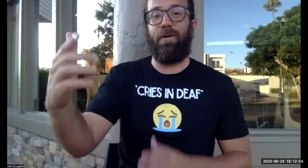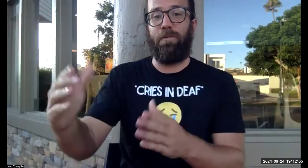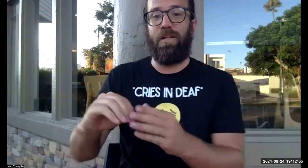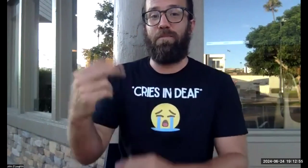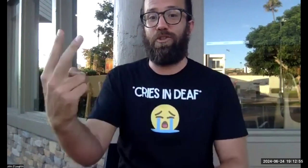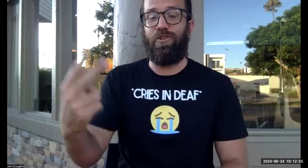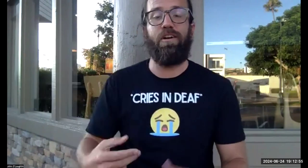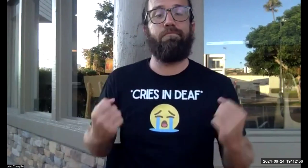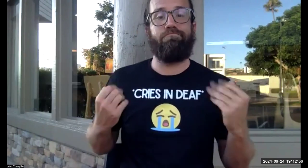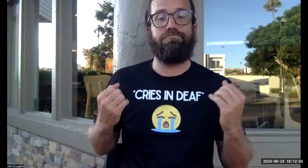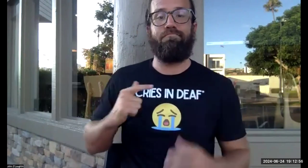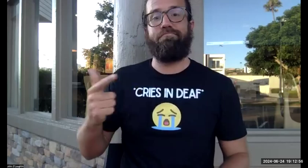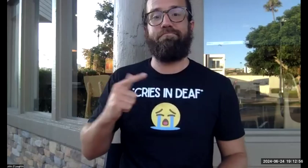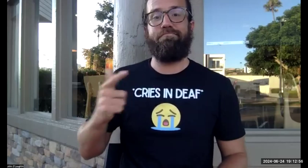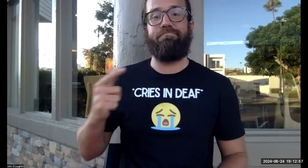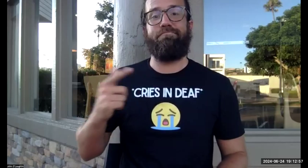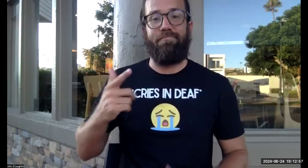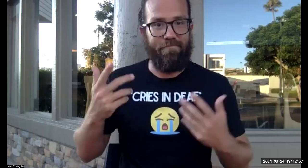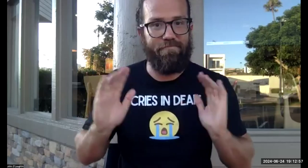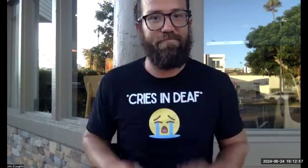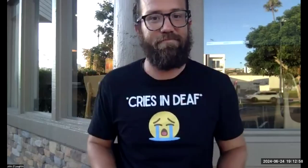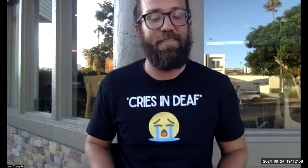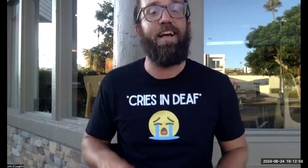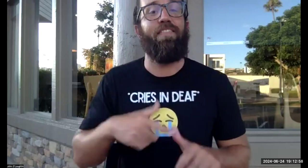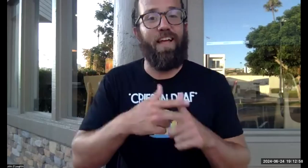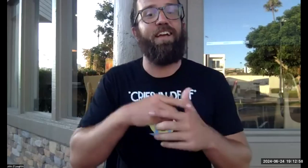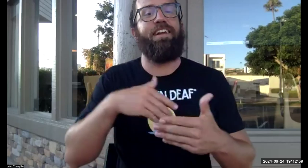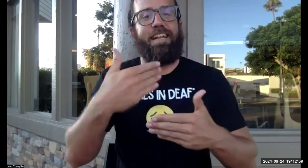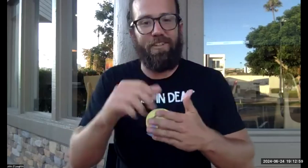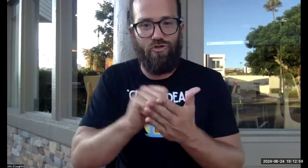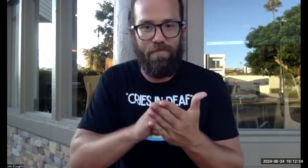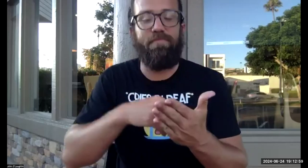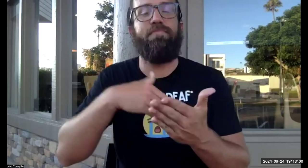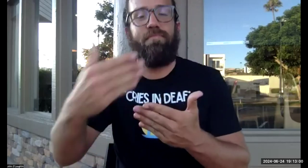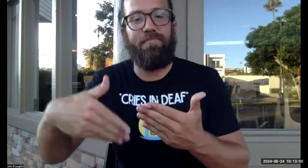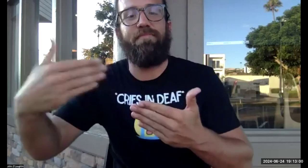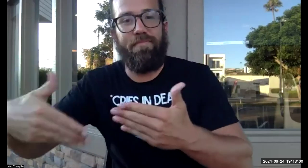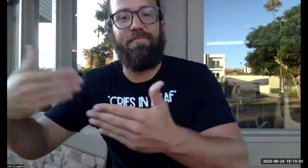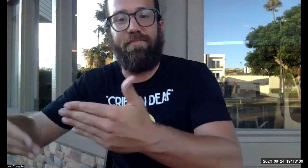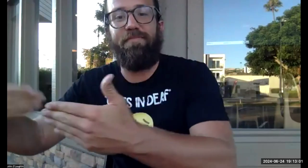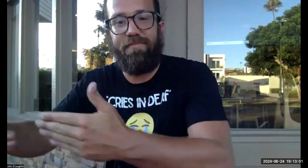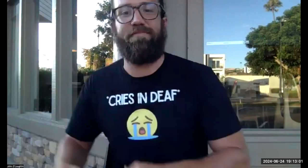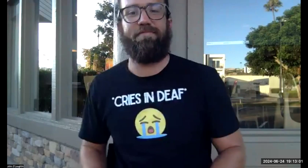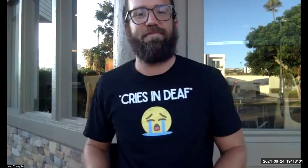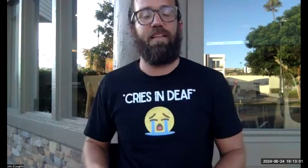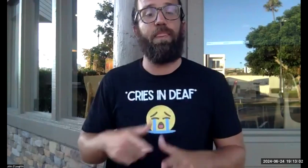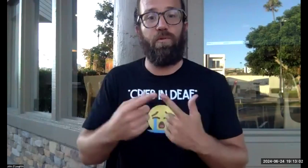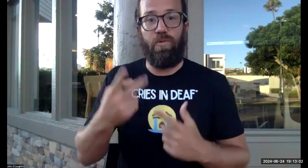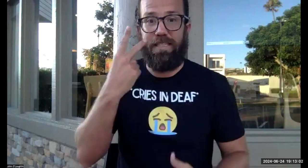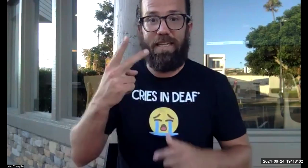person number one, and there's a person number two. So I'm, we're going to sign back and forth to each other. And that's going to be it. And the next script and so on and so forth.